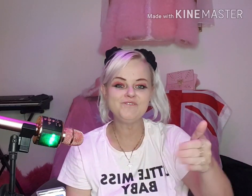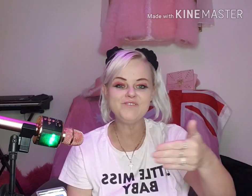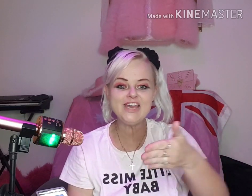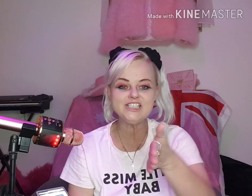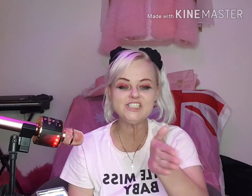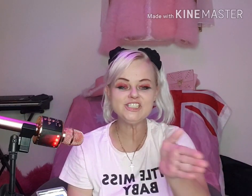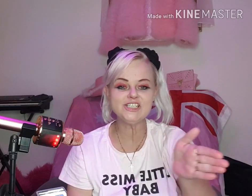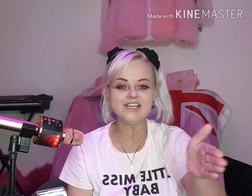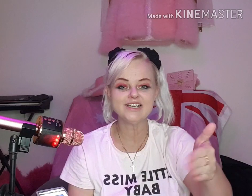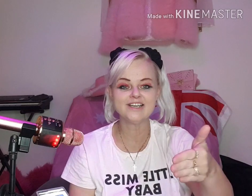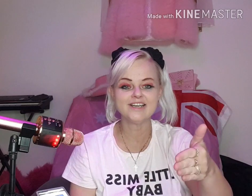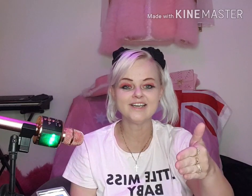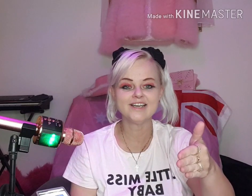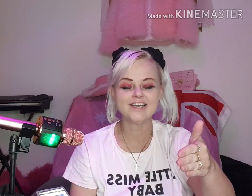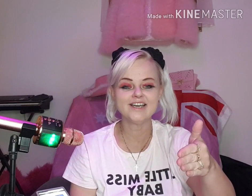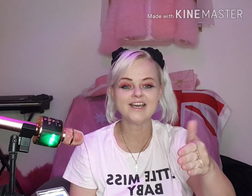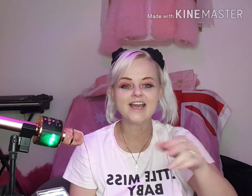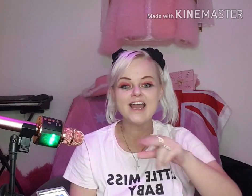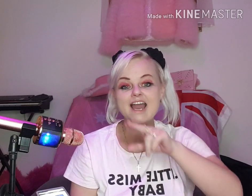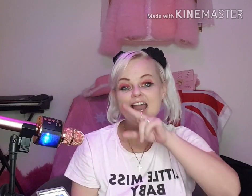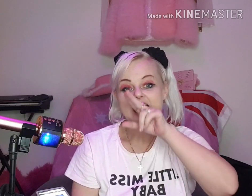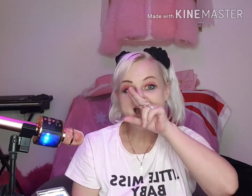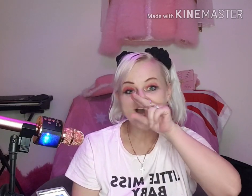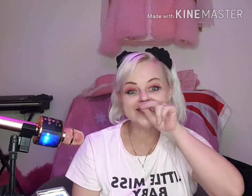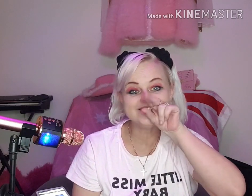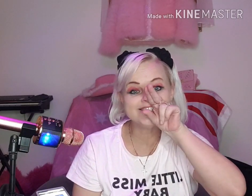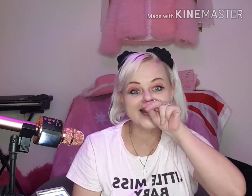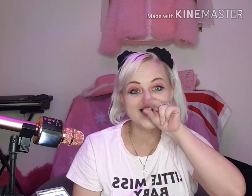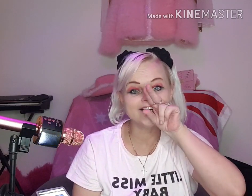fish, and duck.